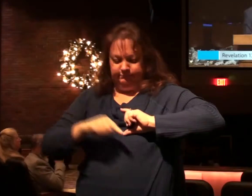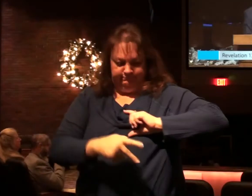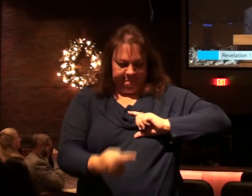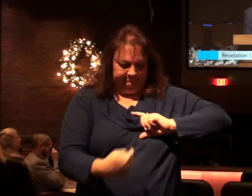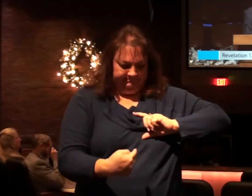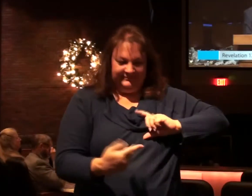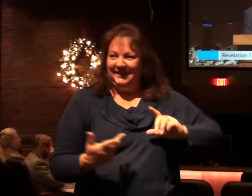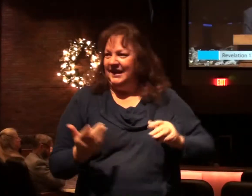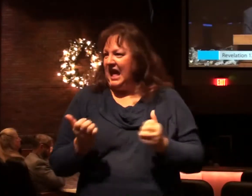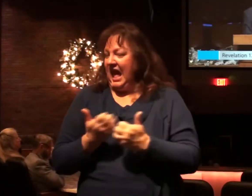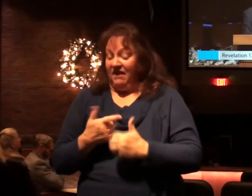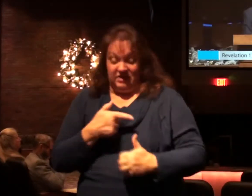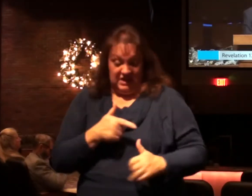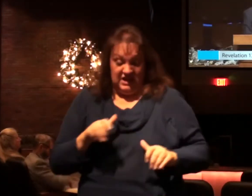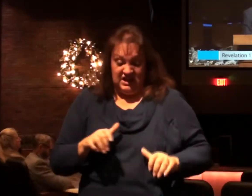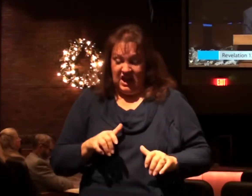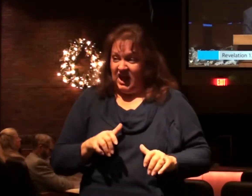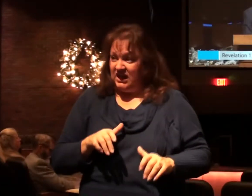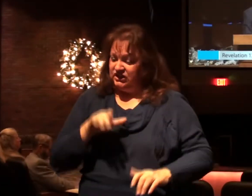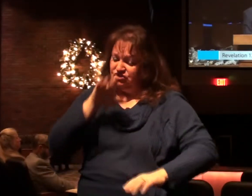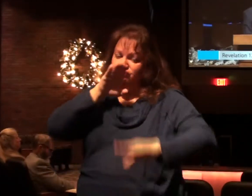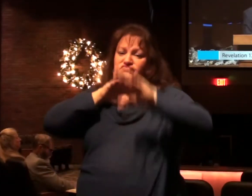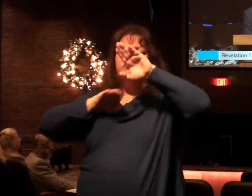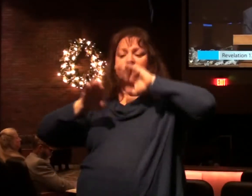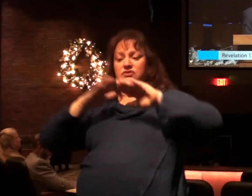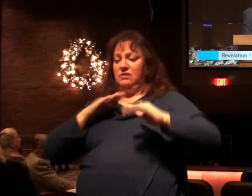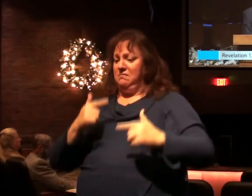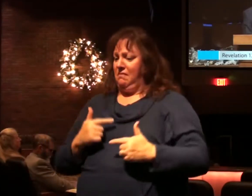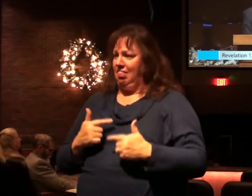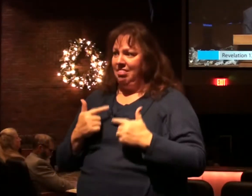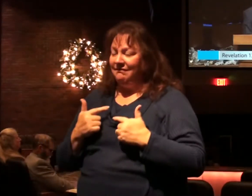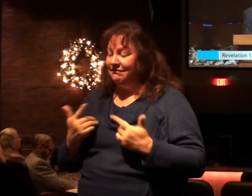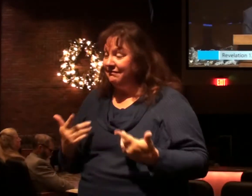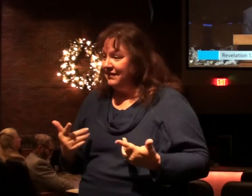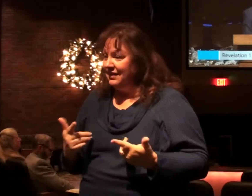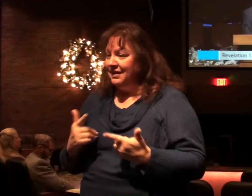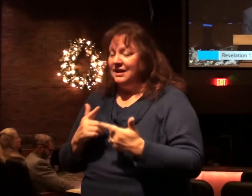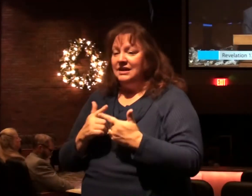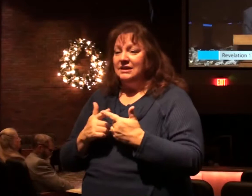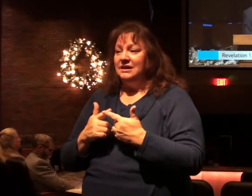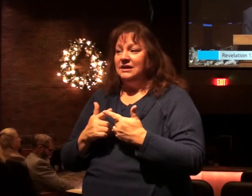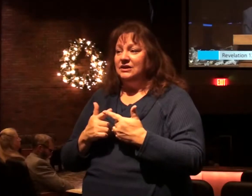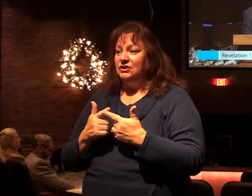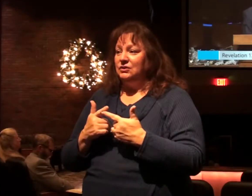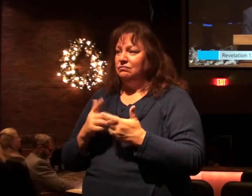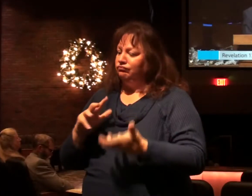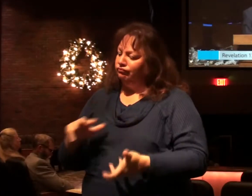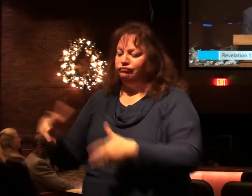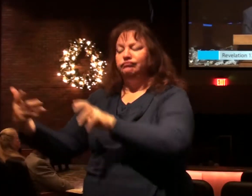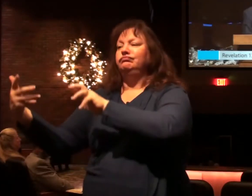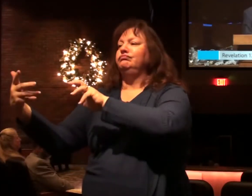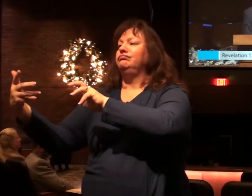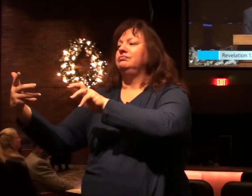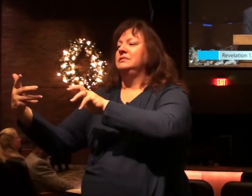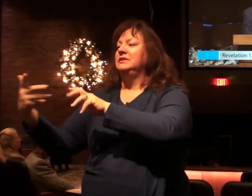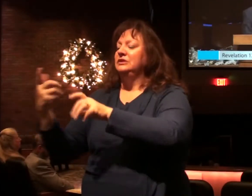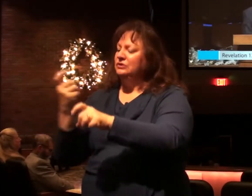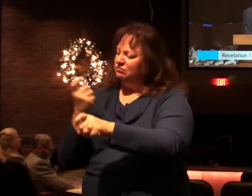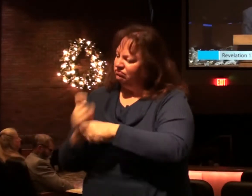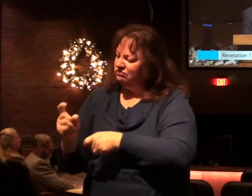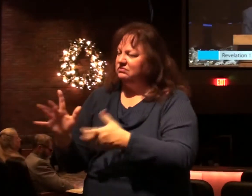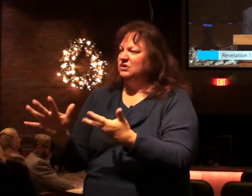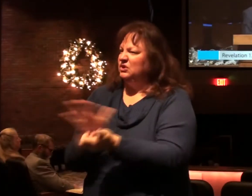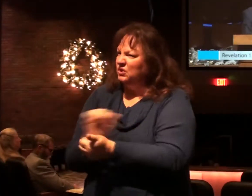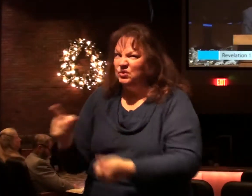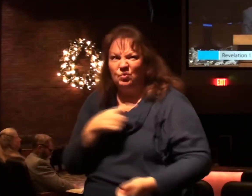Doing everything he can to frustrate your life, to derail it, to under believe it,